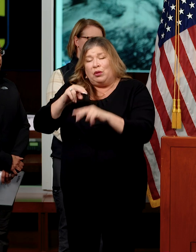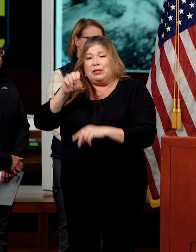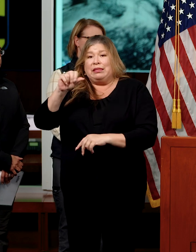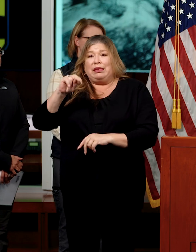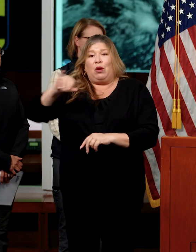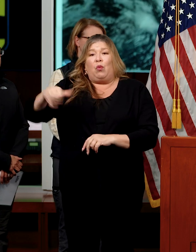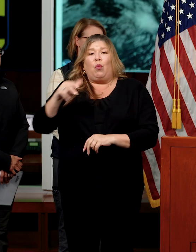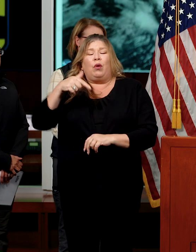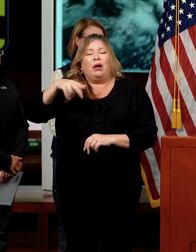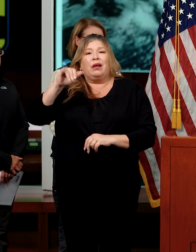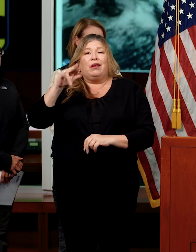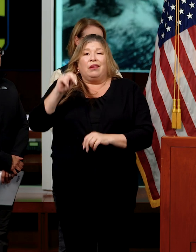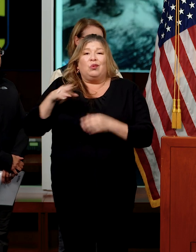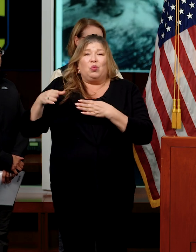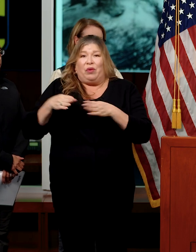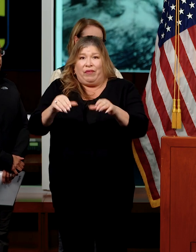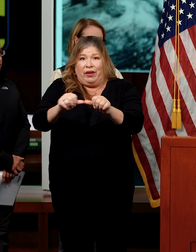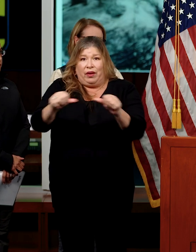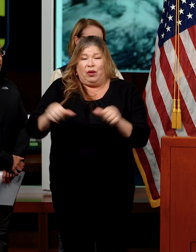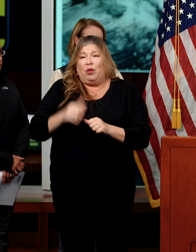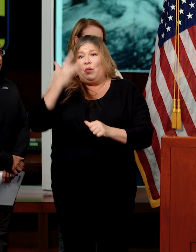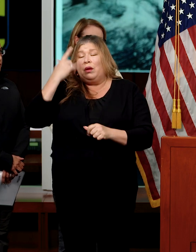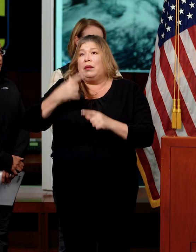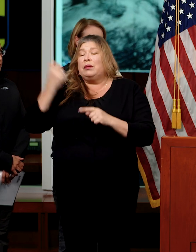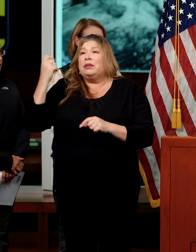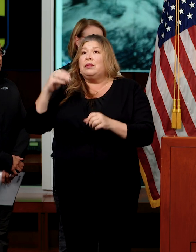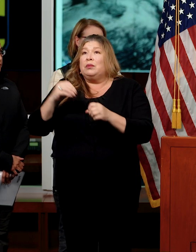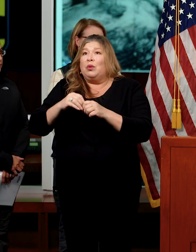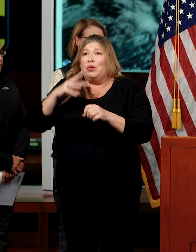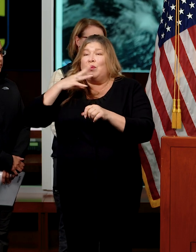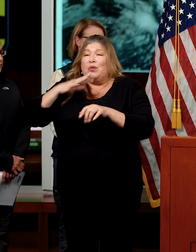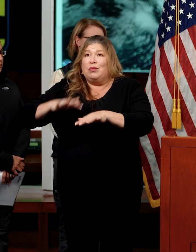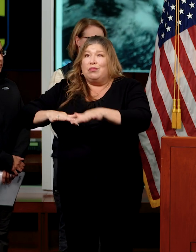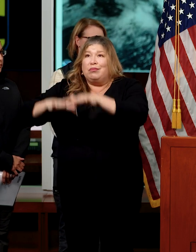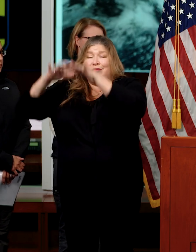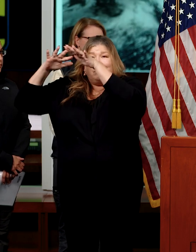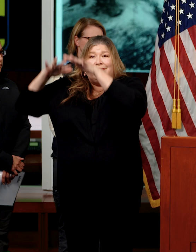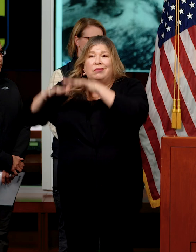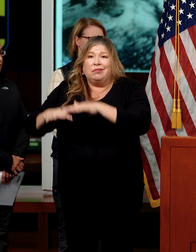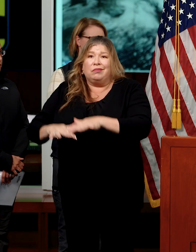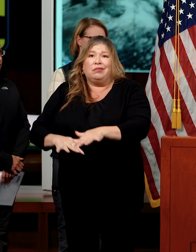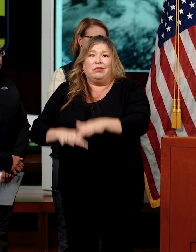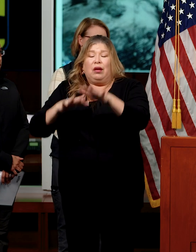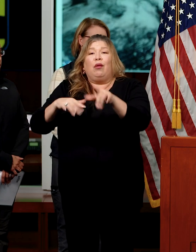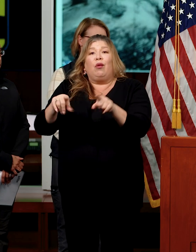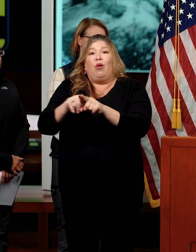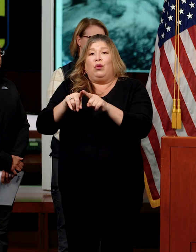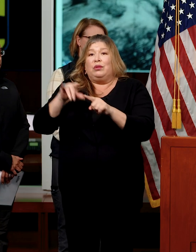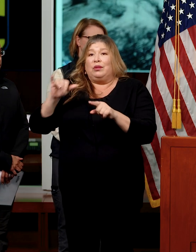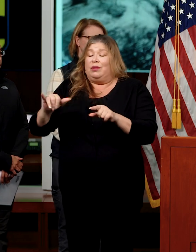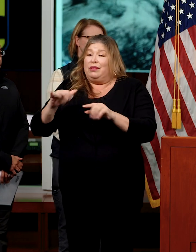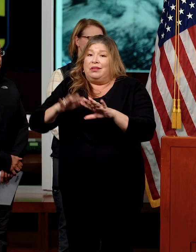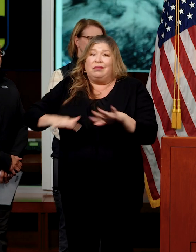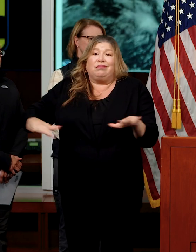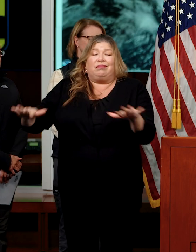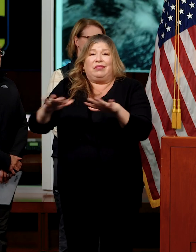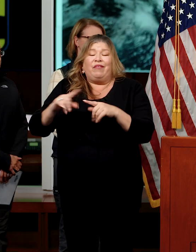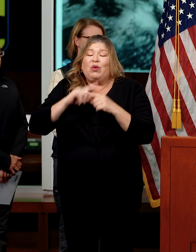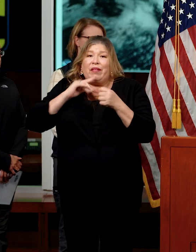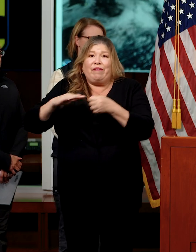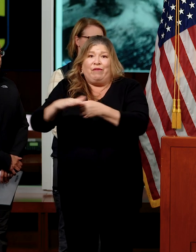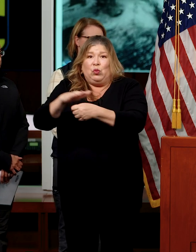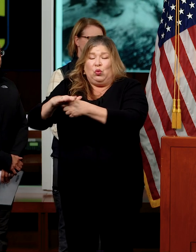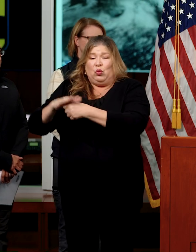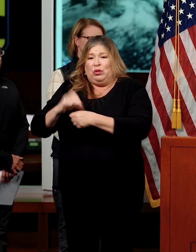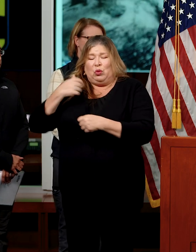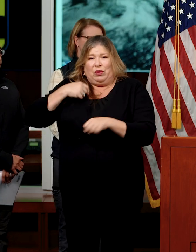Joaquin River area as more flood releases are let into that system as well as tributaries being very full. So we're monitoring kind of